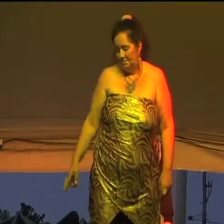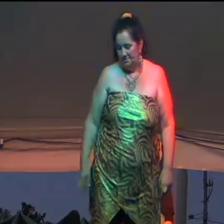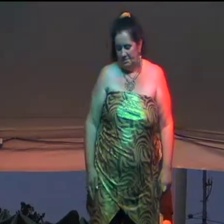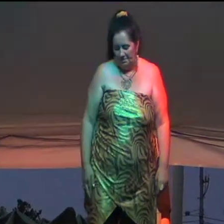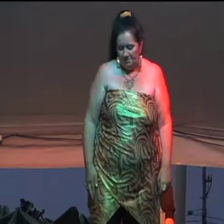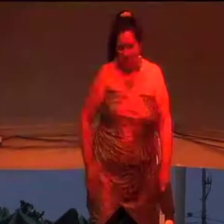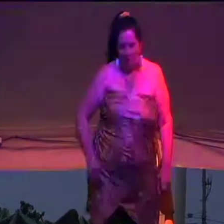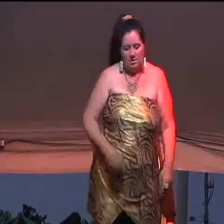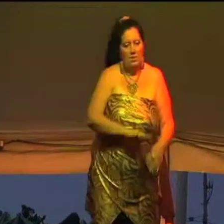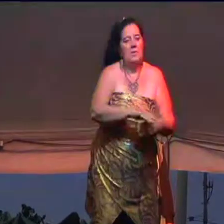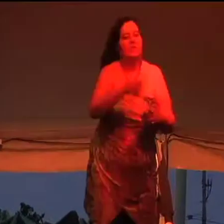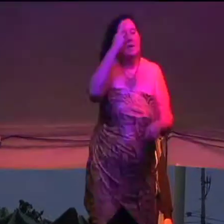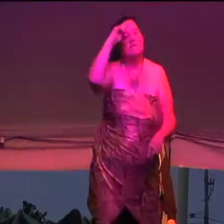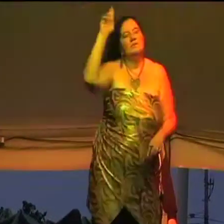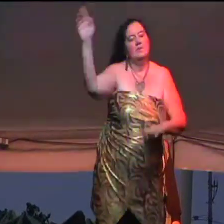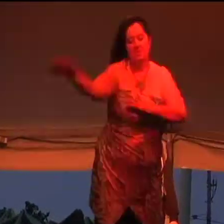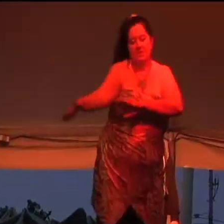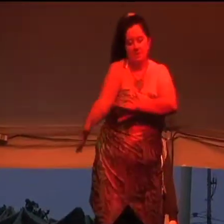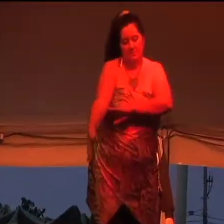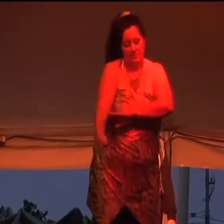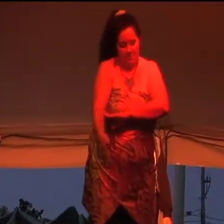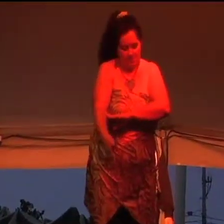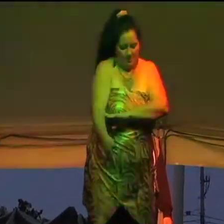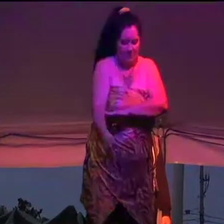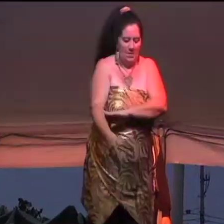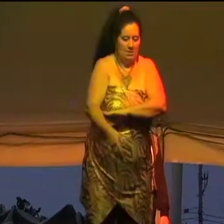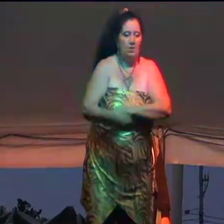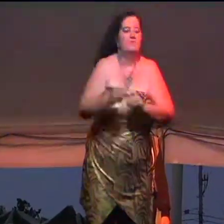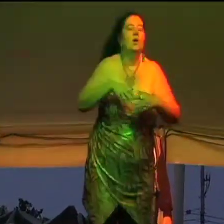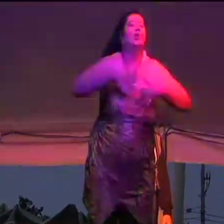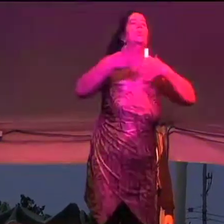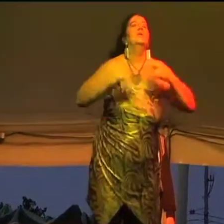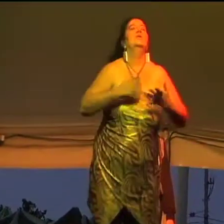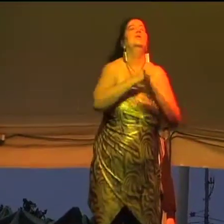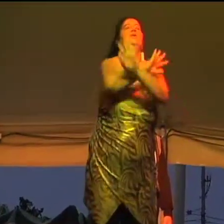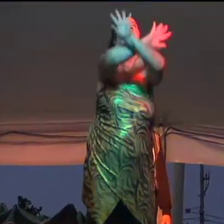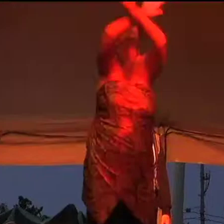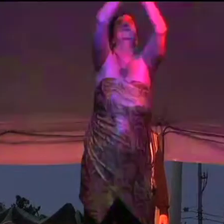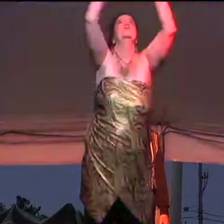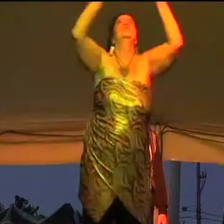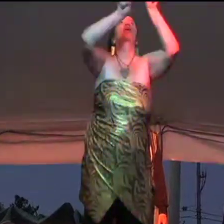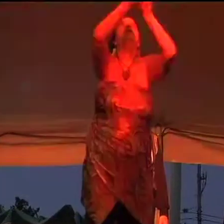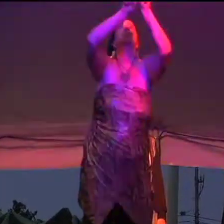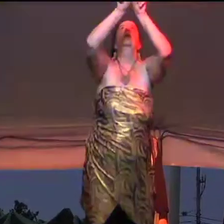I always remember the night in Memphis I felt a glove I was single shining star